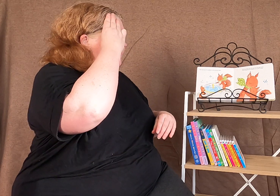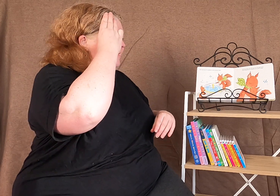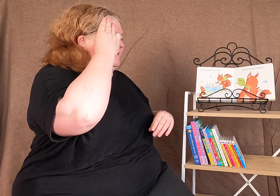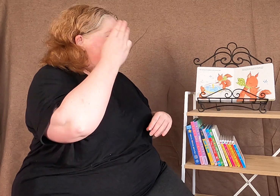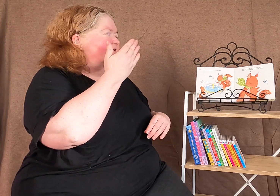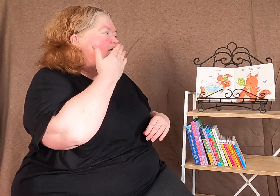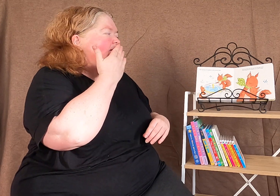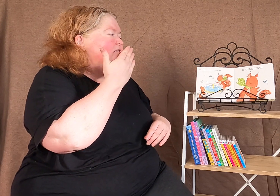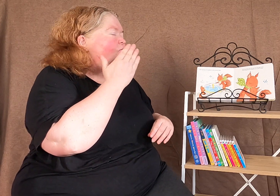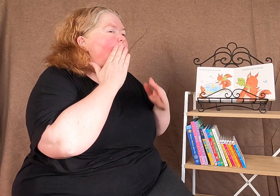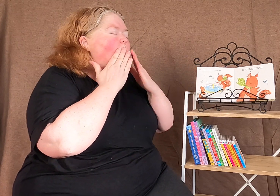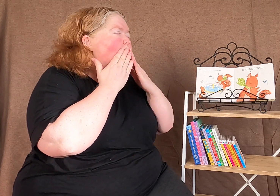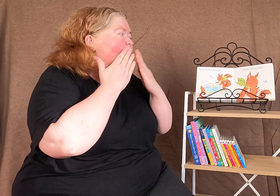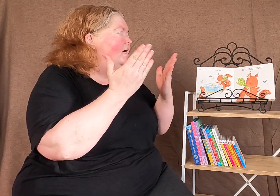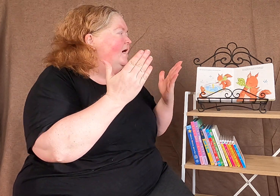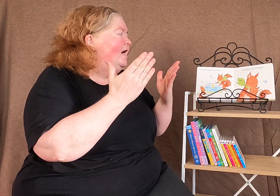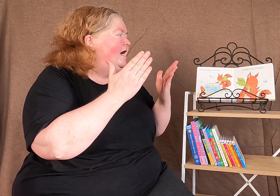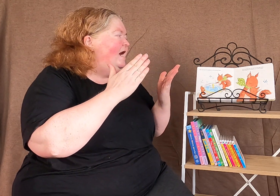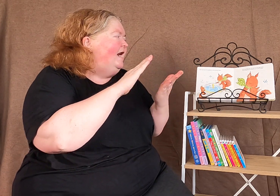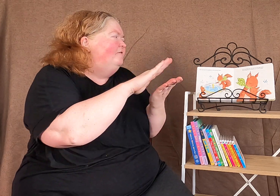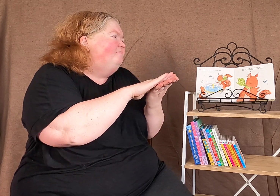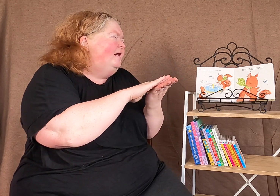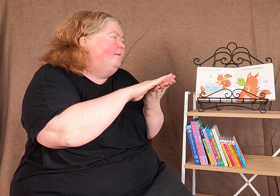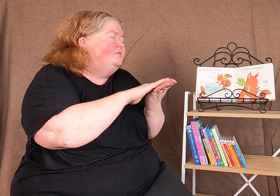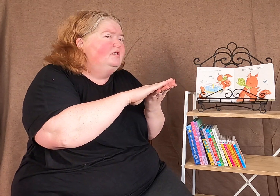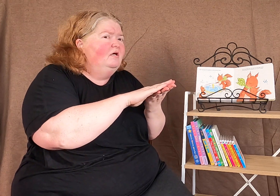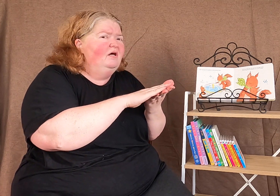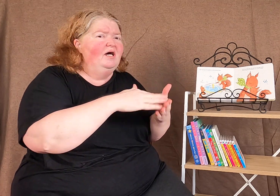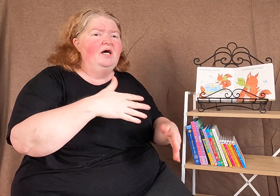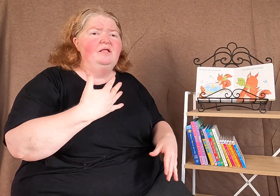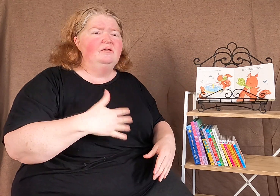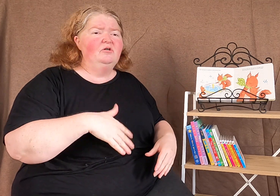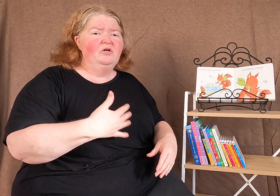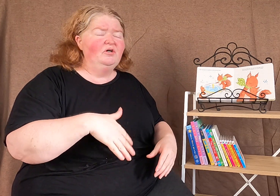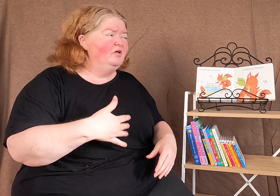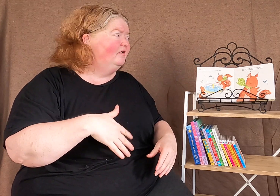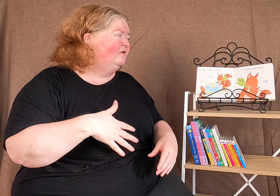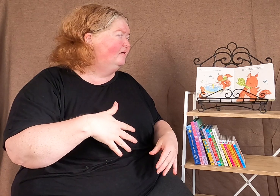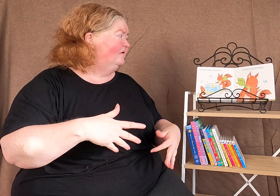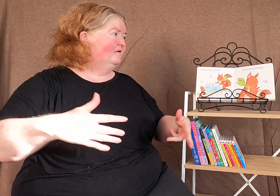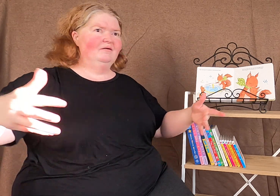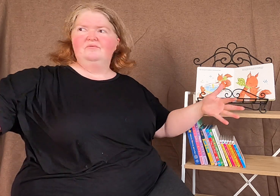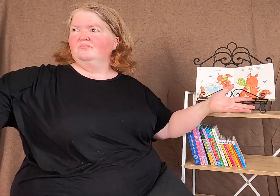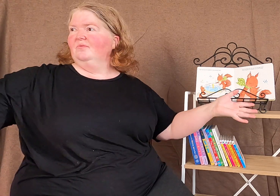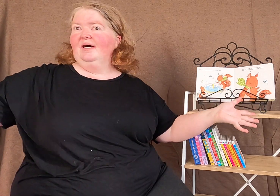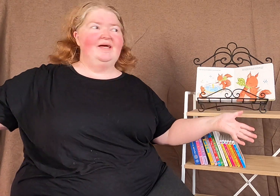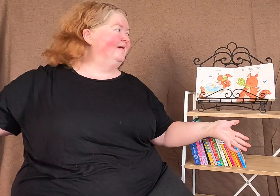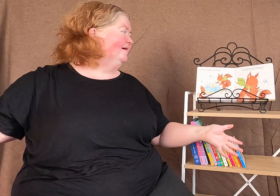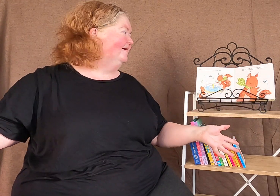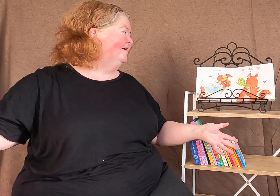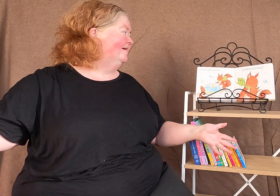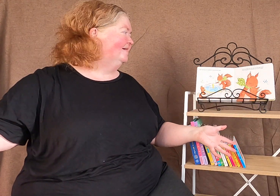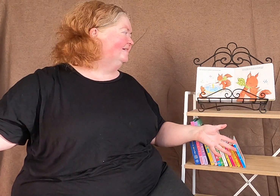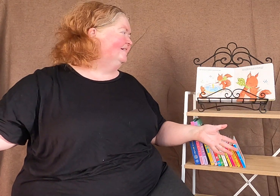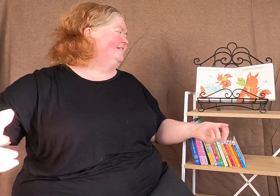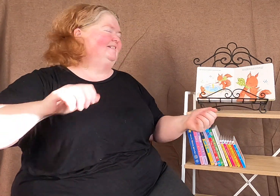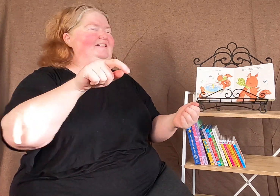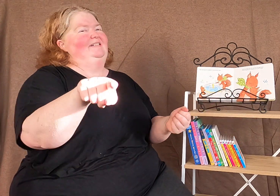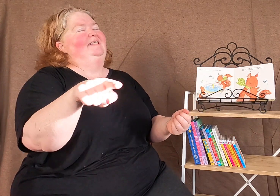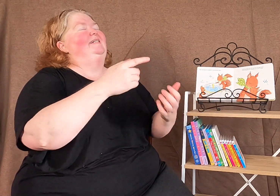Mummy kisses and rubs and the hurt goes away. She